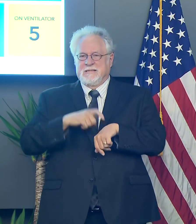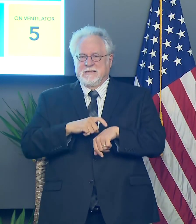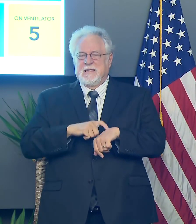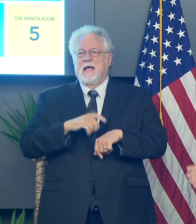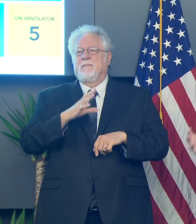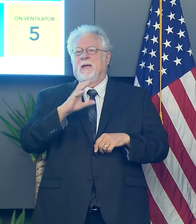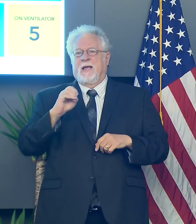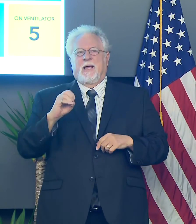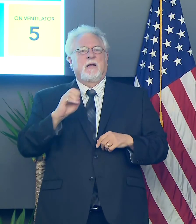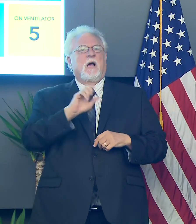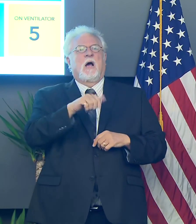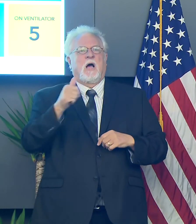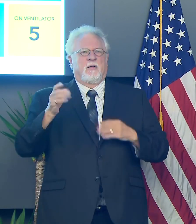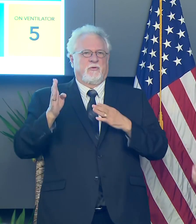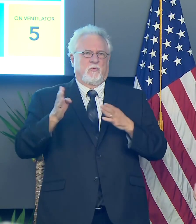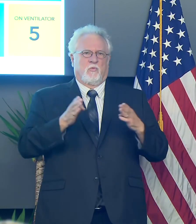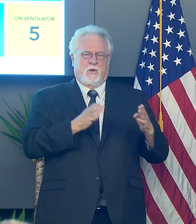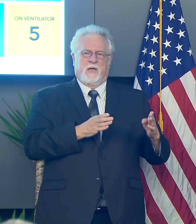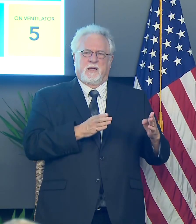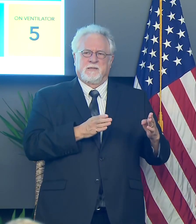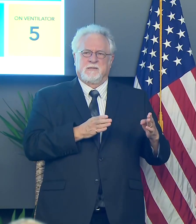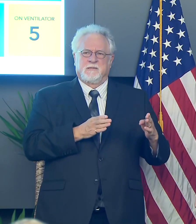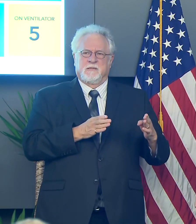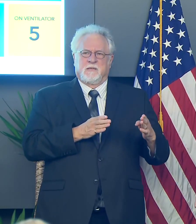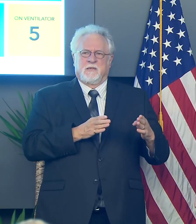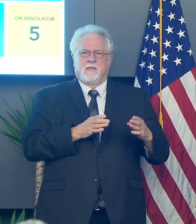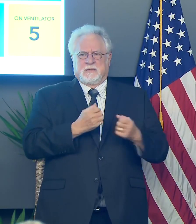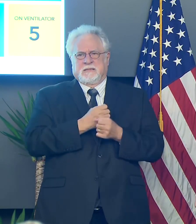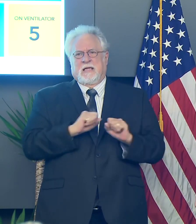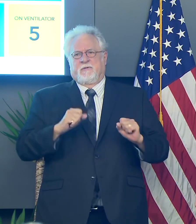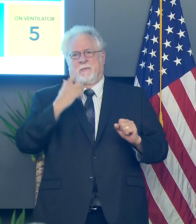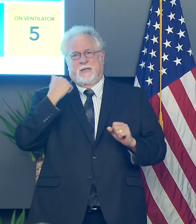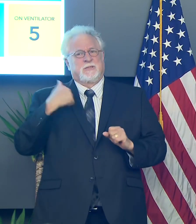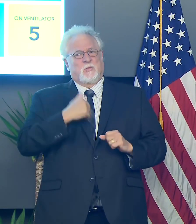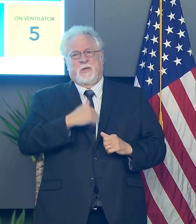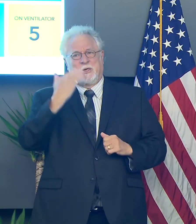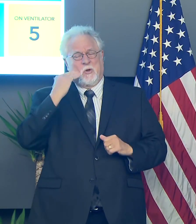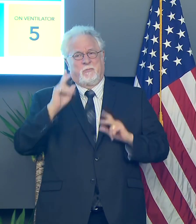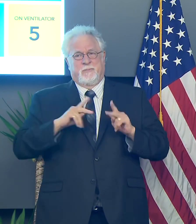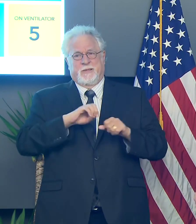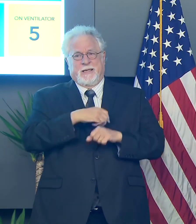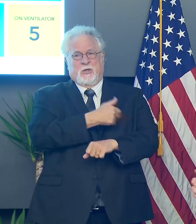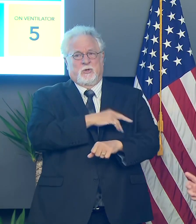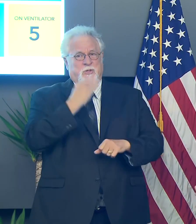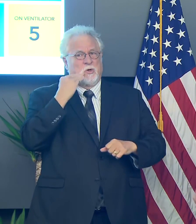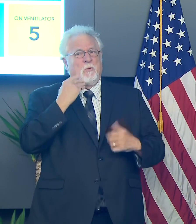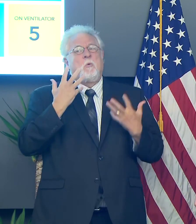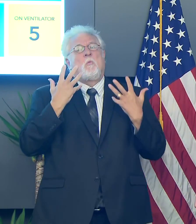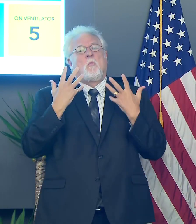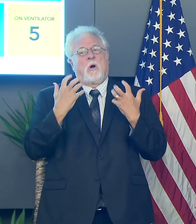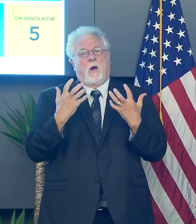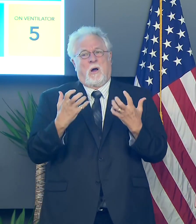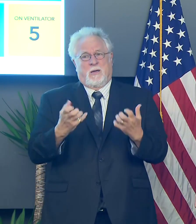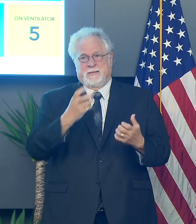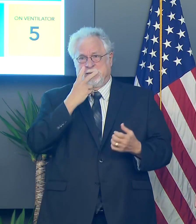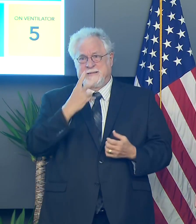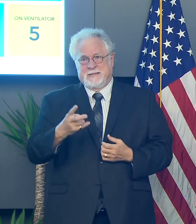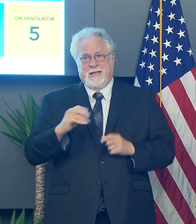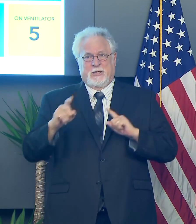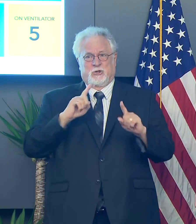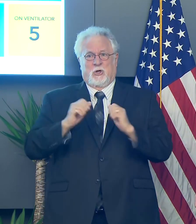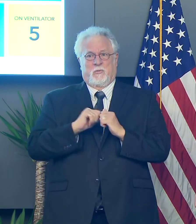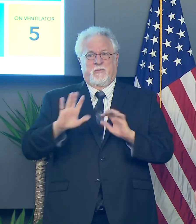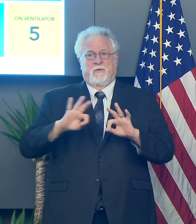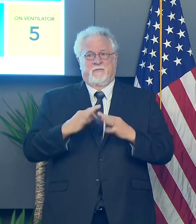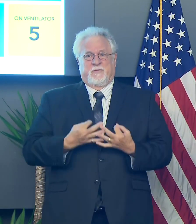uh, and, and other ways, uh, that can be done safely. Because we know that individuals in nursing don't really want to, to see and talk